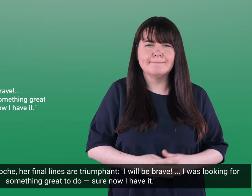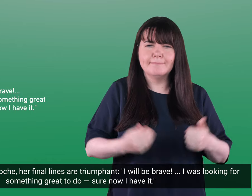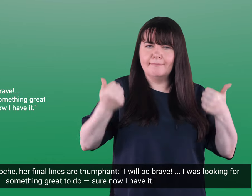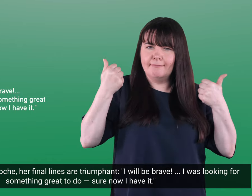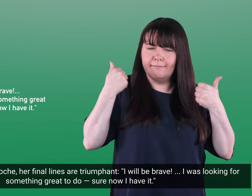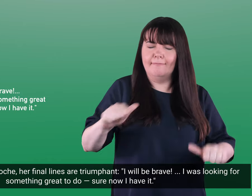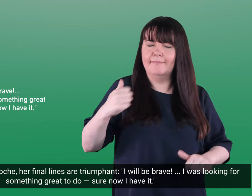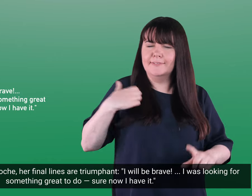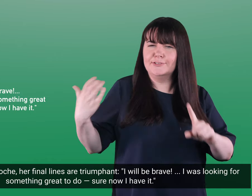Sure now I have it